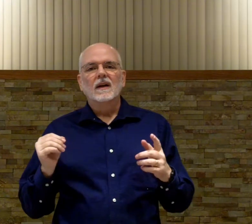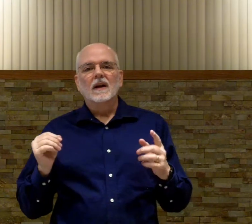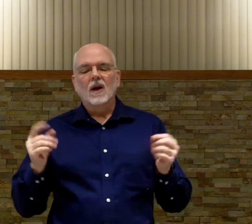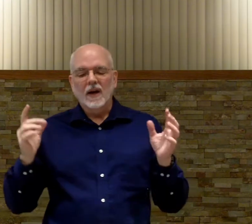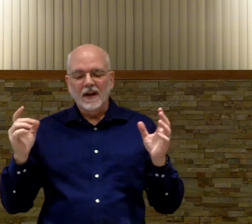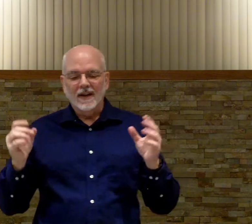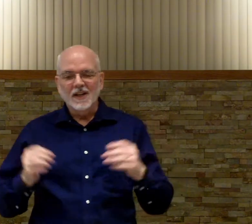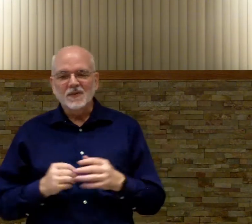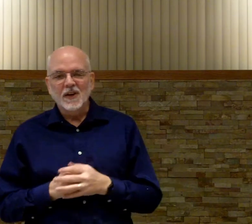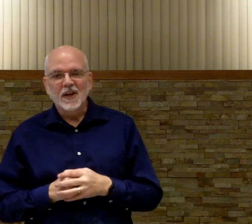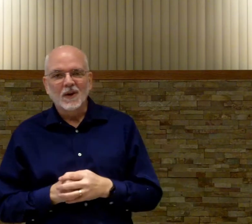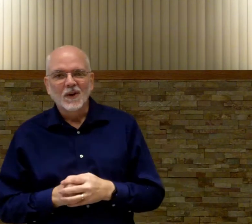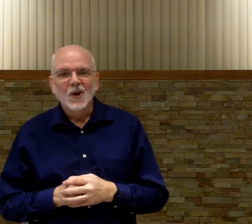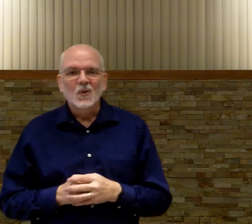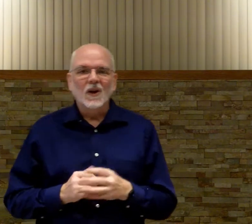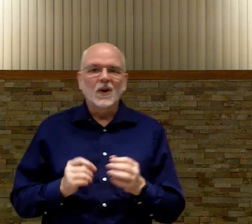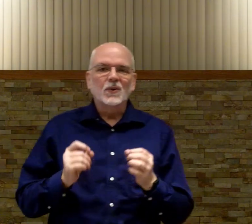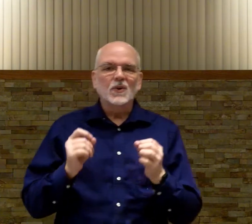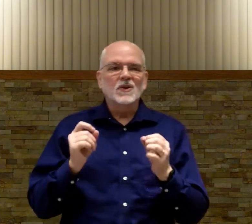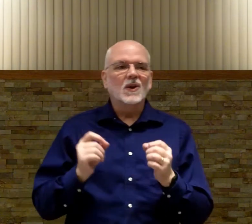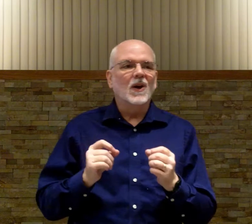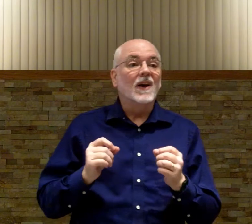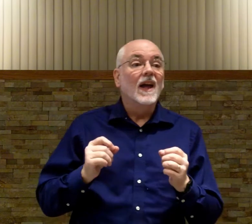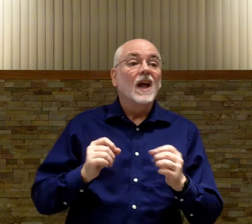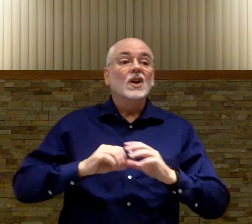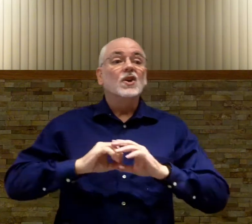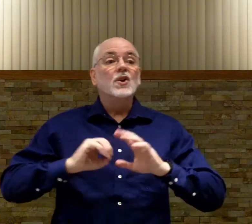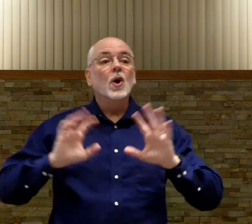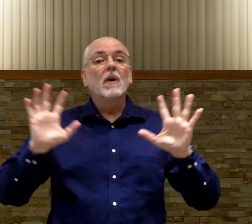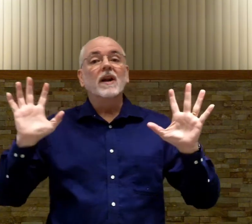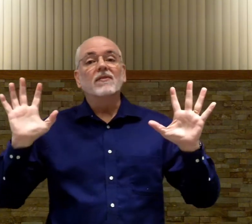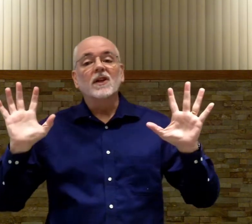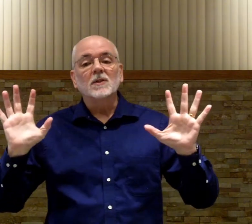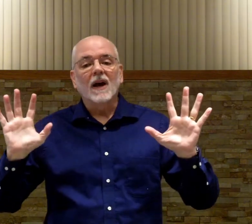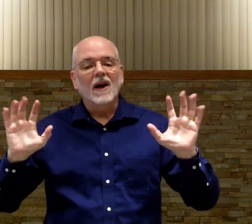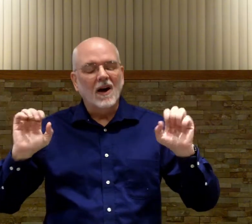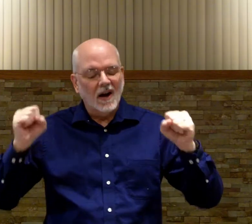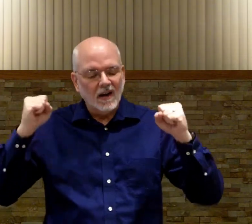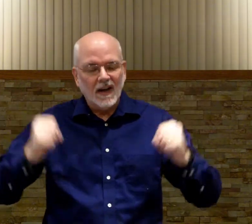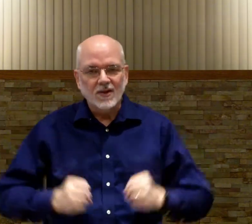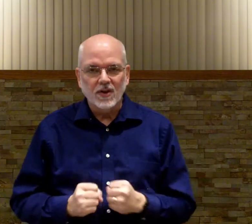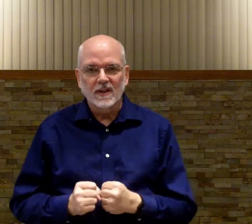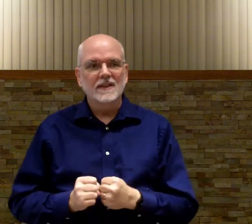all right in this video we're going to go through the song nobody feels my heart like jesus